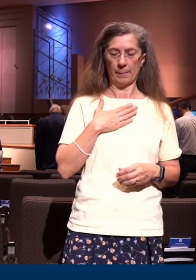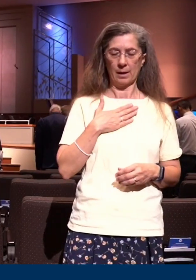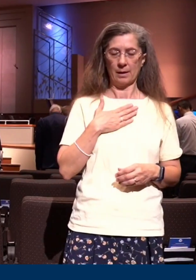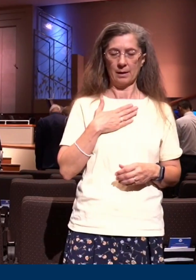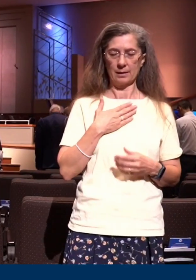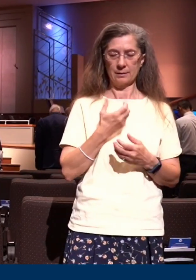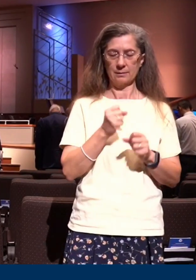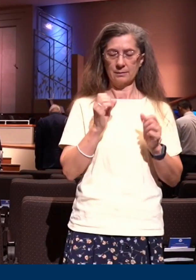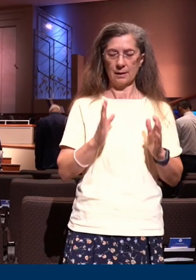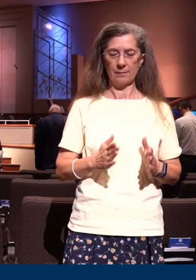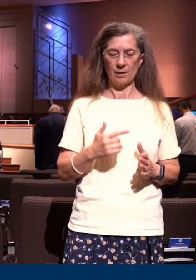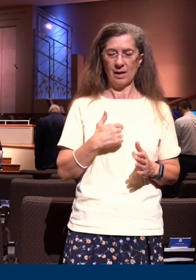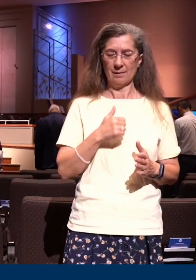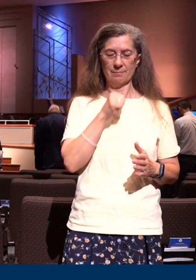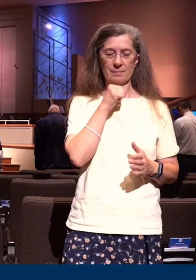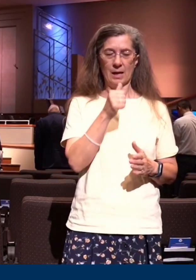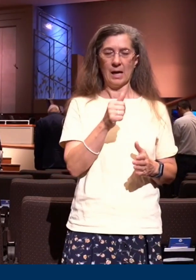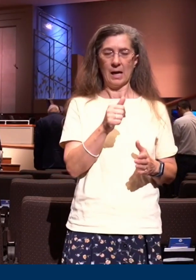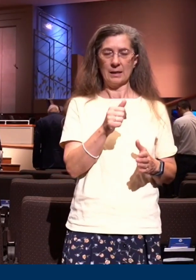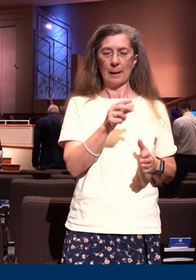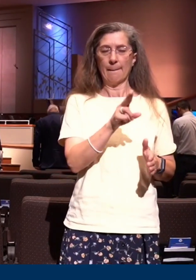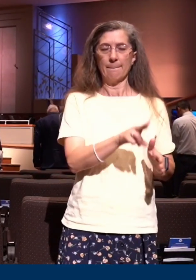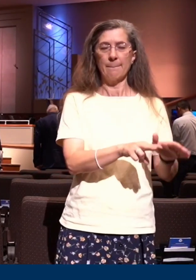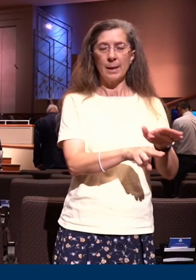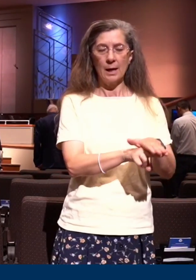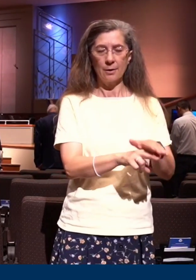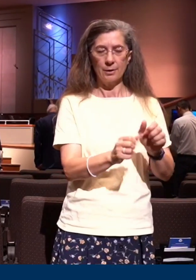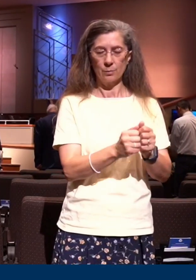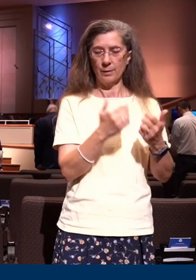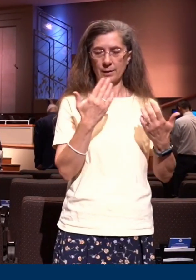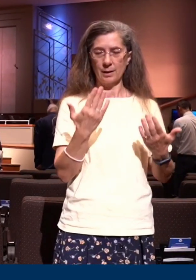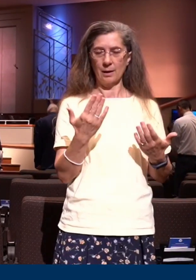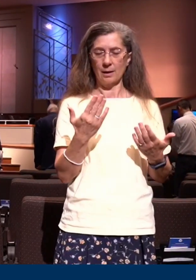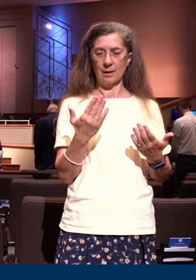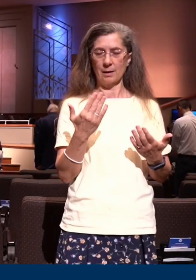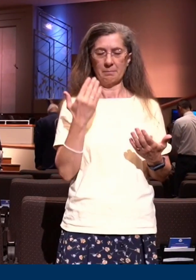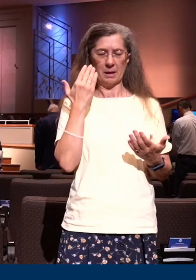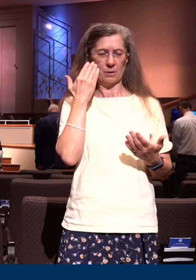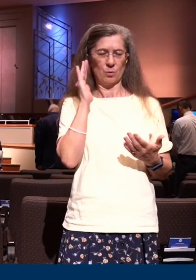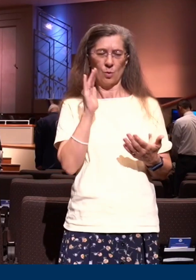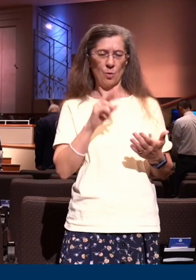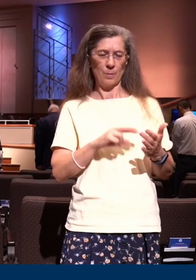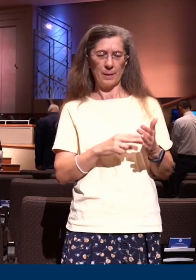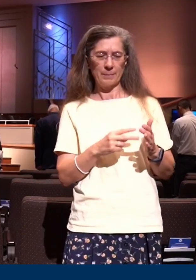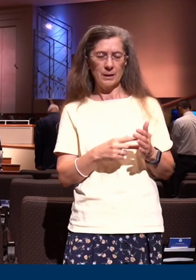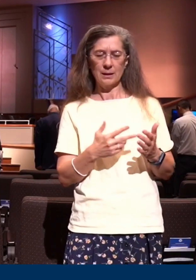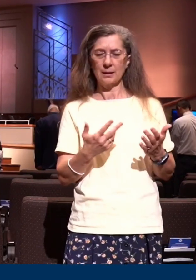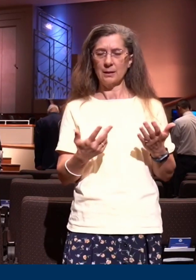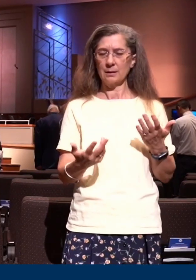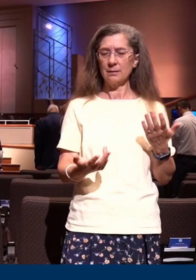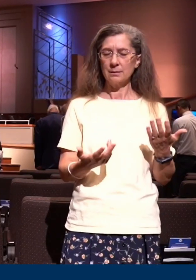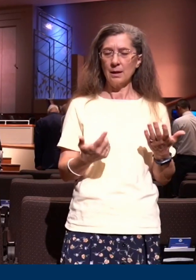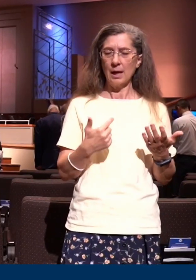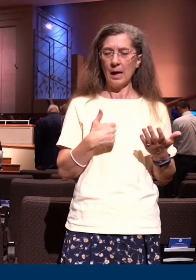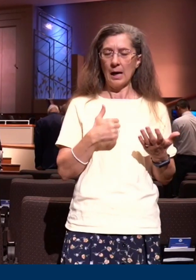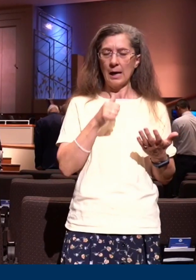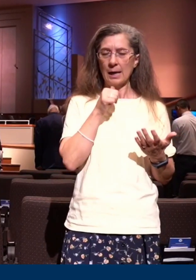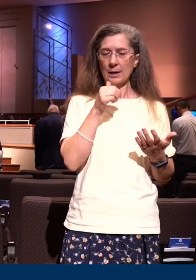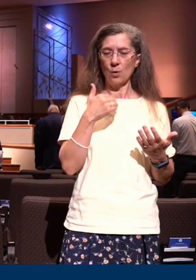I've ever been buried with him at the cross I don't know exactly what that is I don't know what it means to have the hope of eternity in heaven